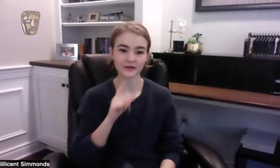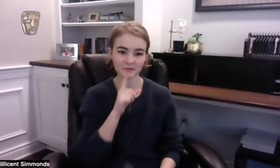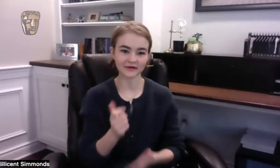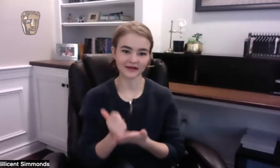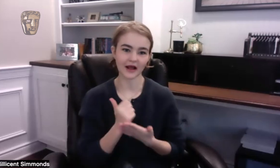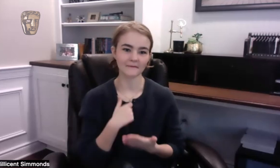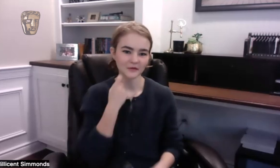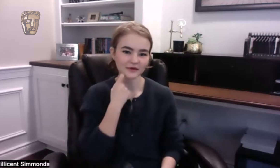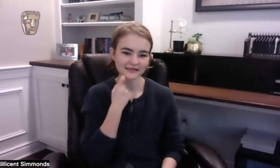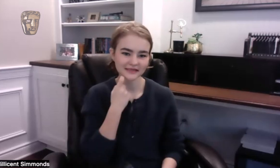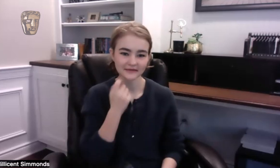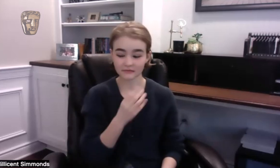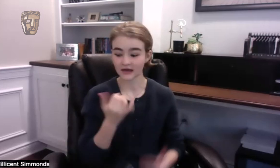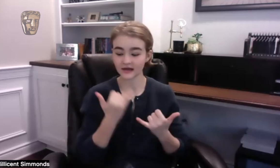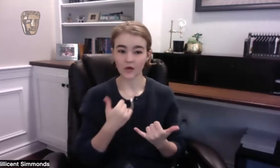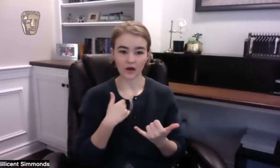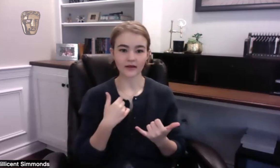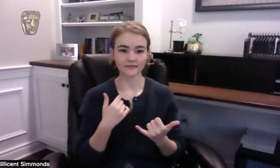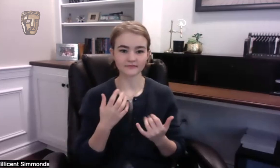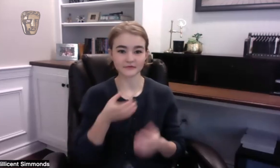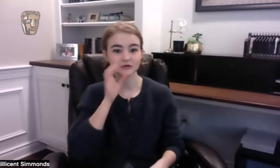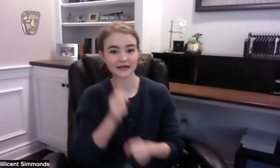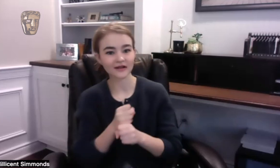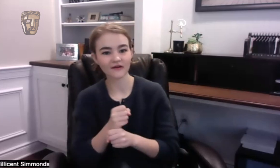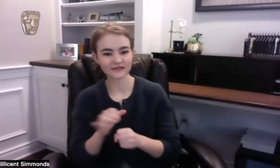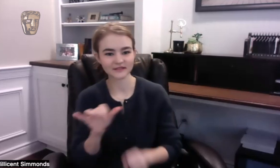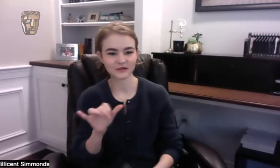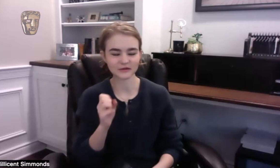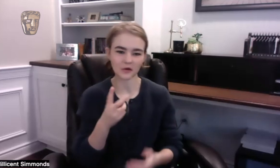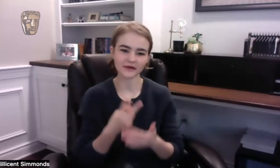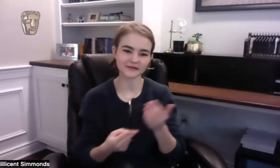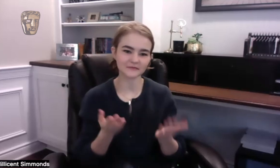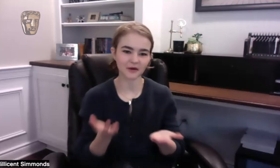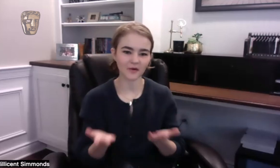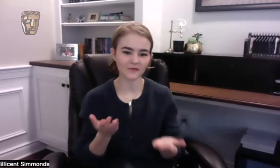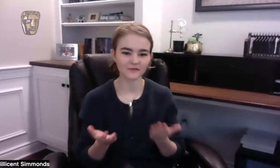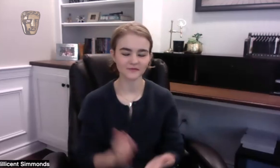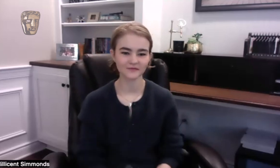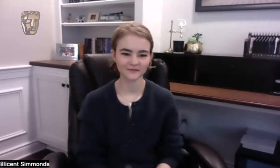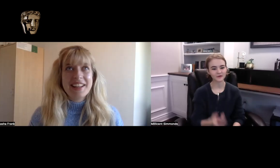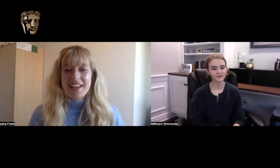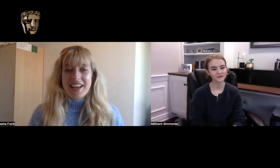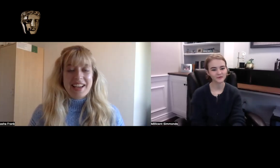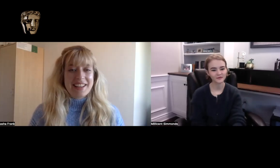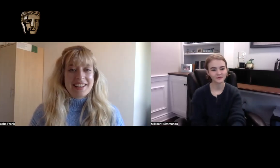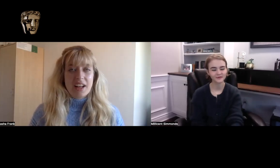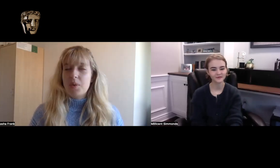it really helped me recently. So now I drink coffee too, so both. little bit of, what about you? Oh my